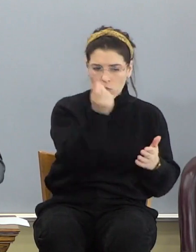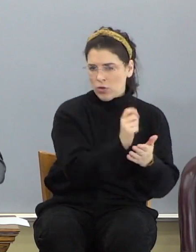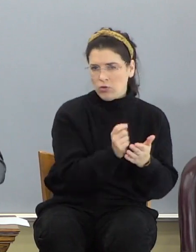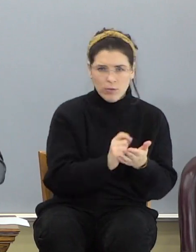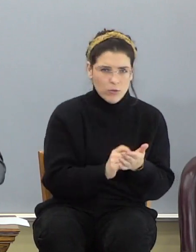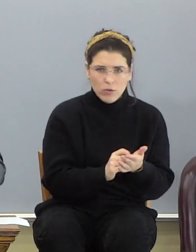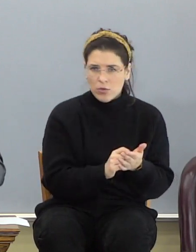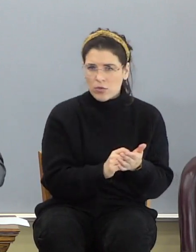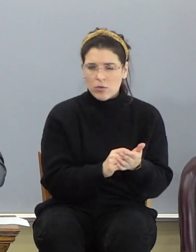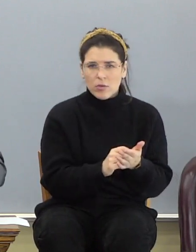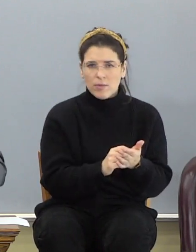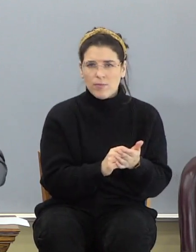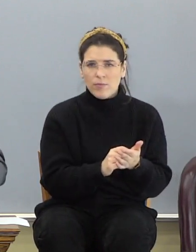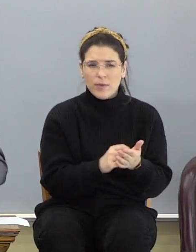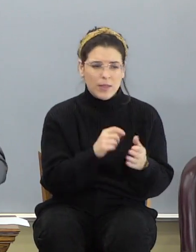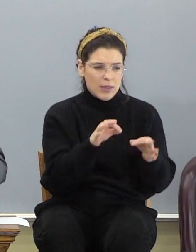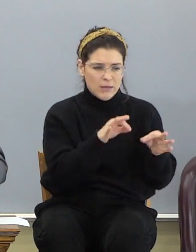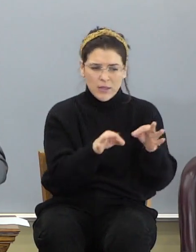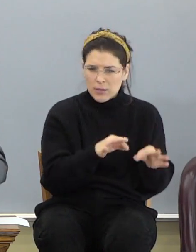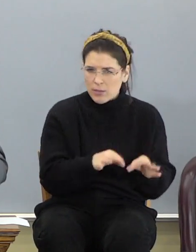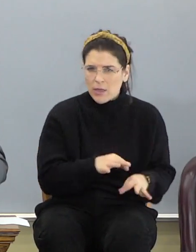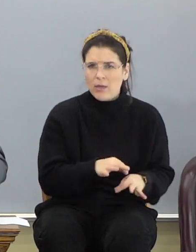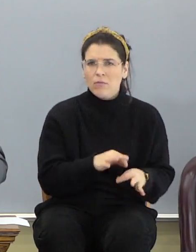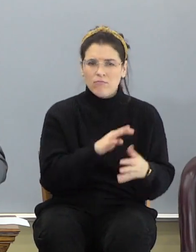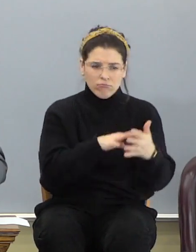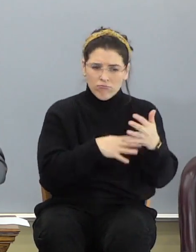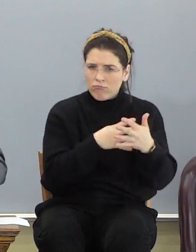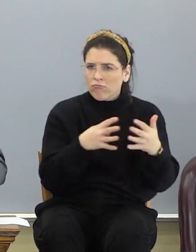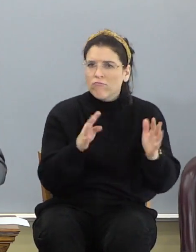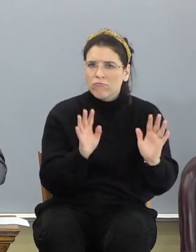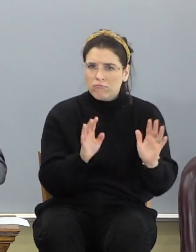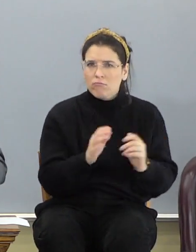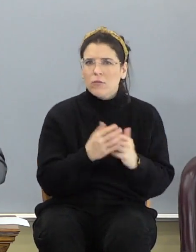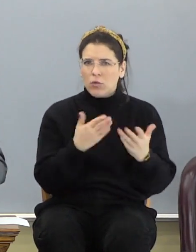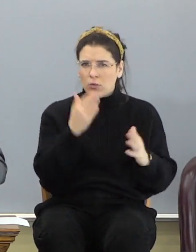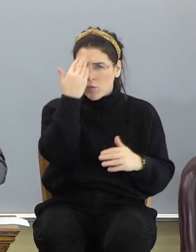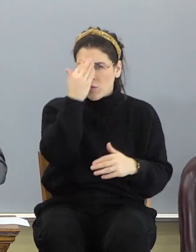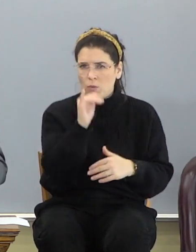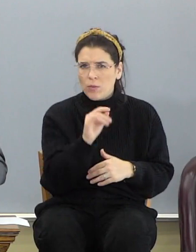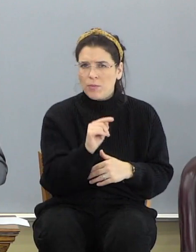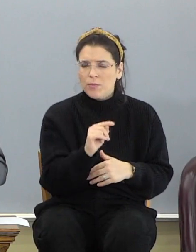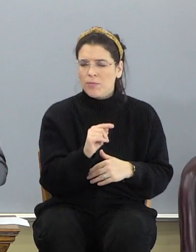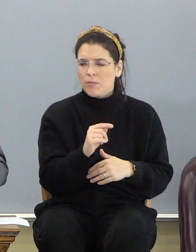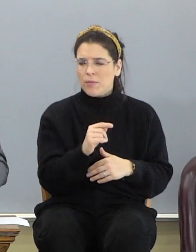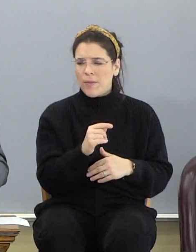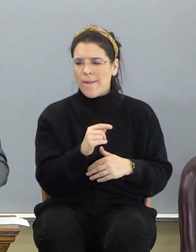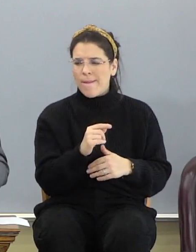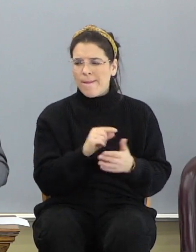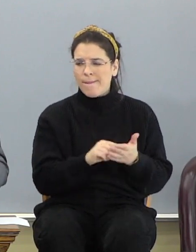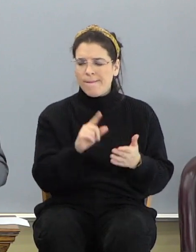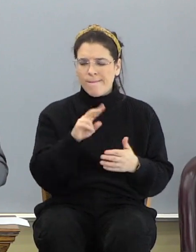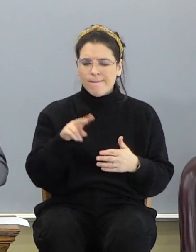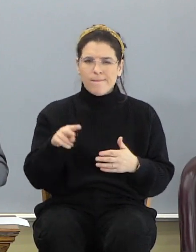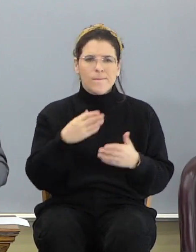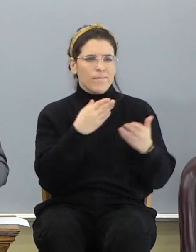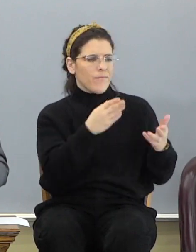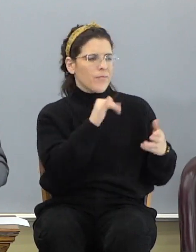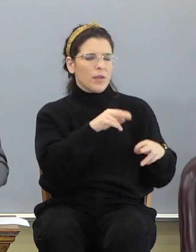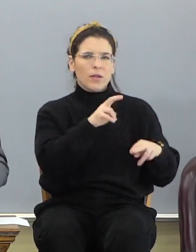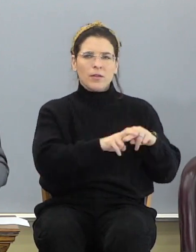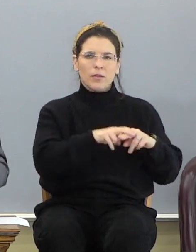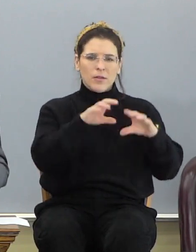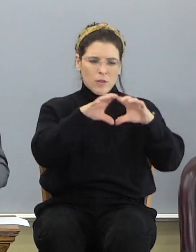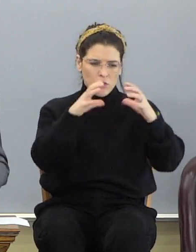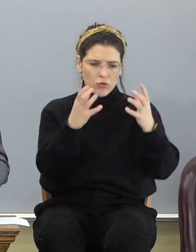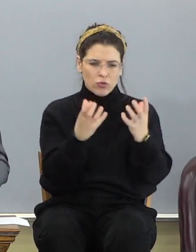that He's outlining there. It is He that, verse 22, it is He that sitteth upon the circle of the